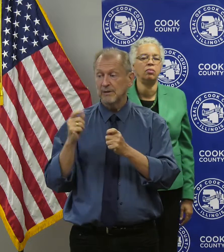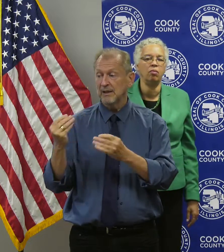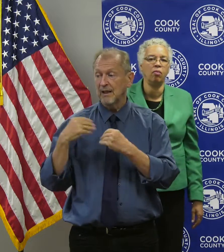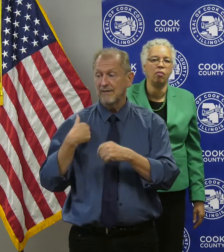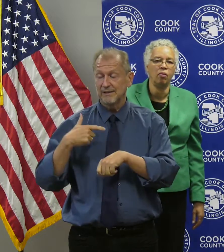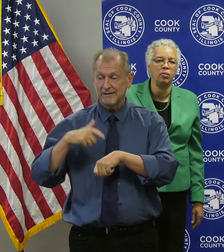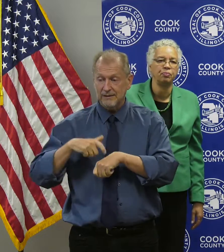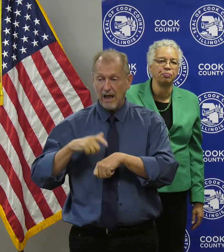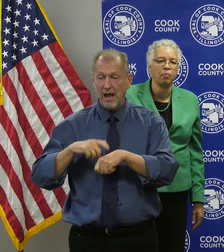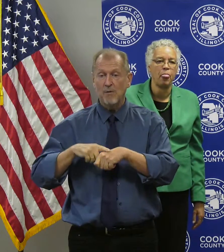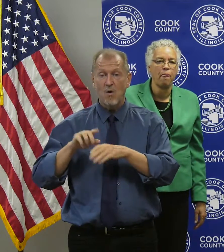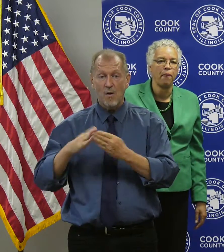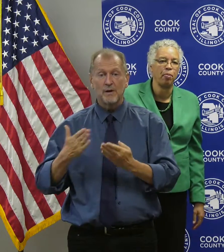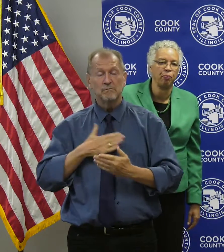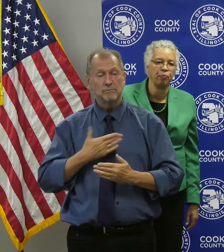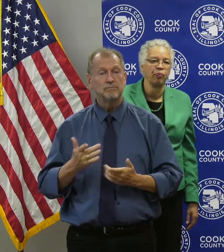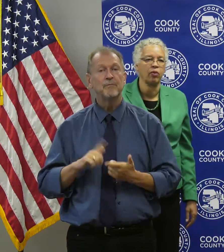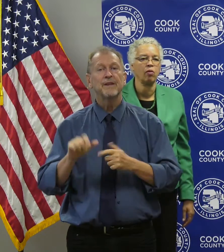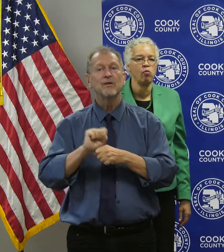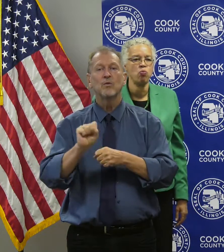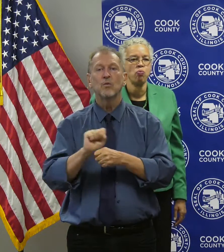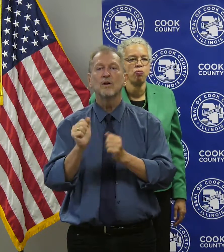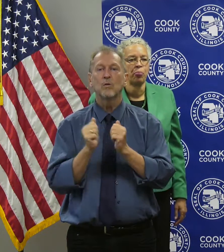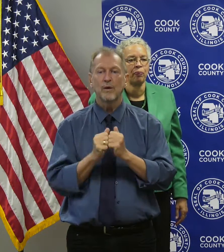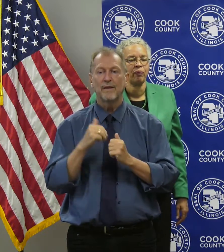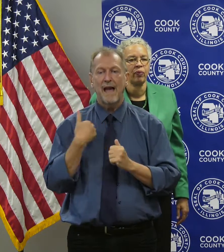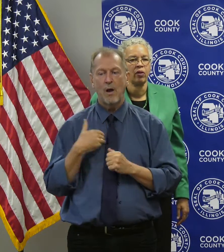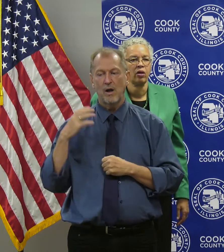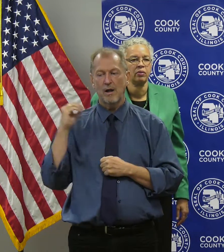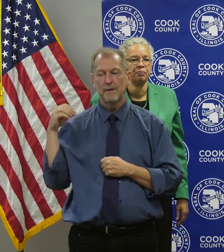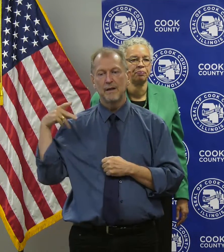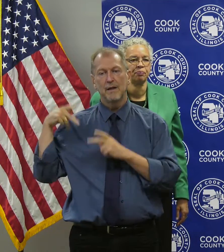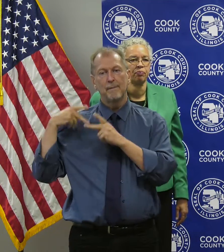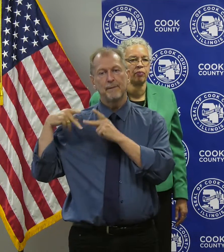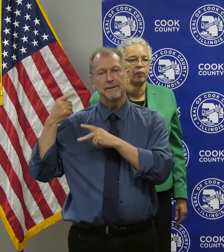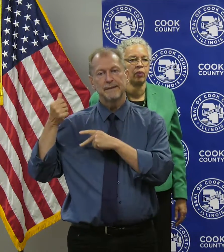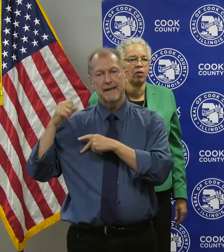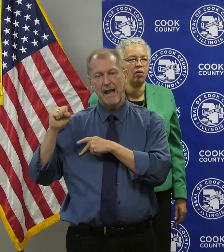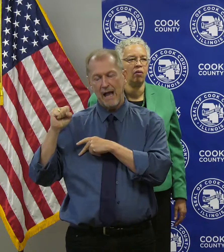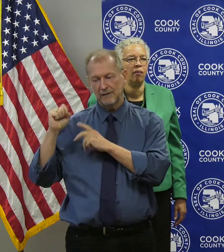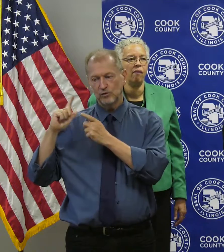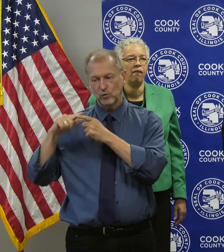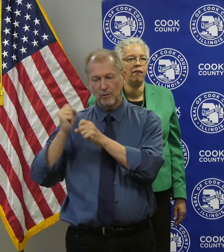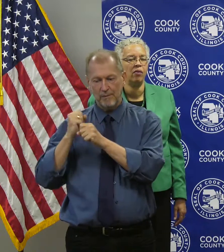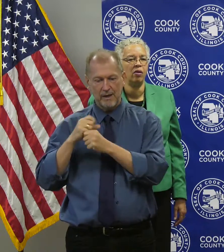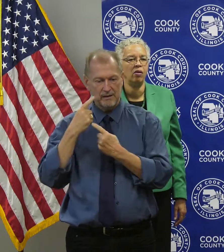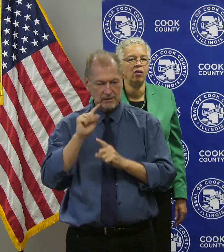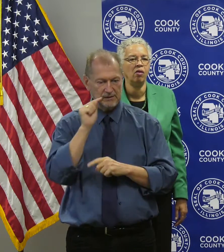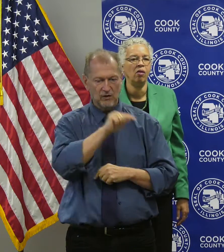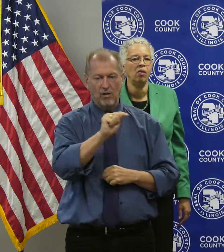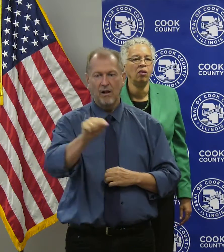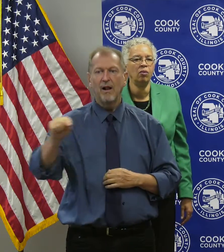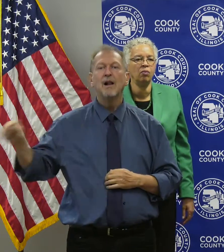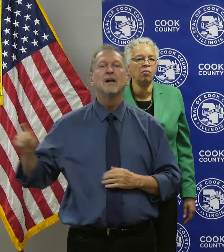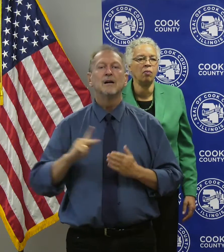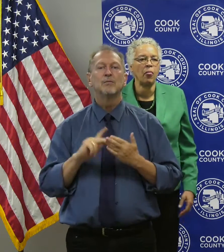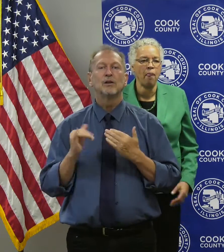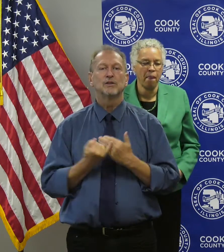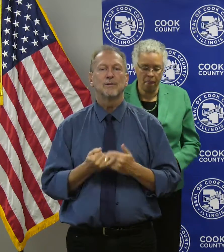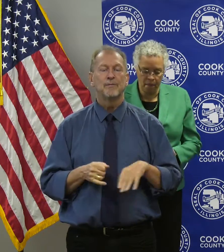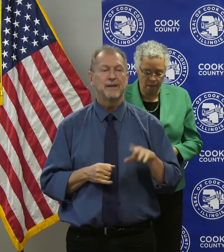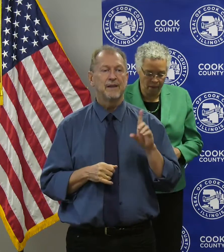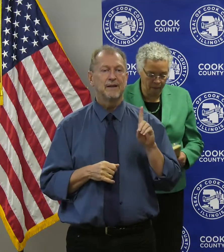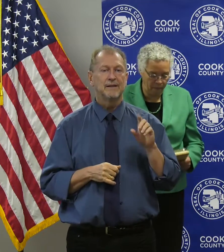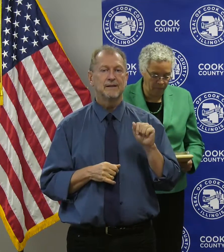effort, and open willingness to work with People's Gas to support and provide guidance to make these projects happen. David